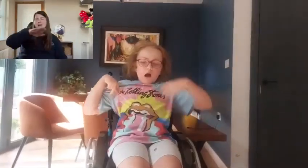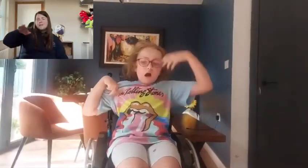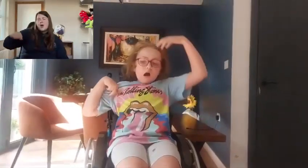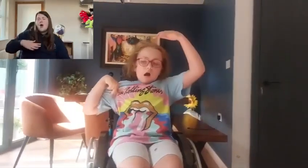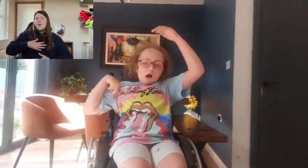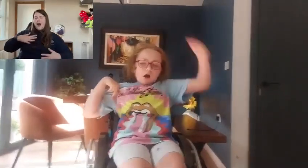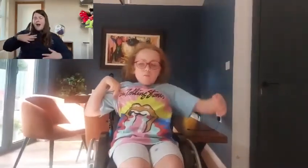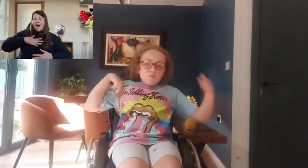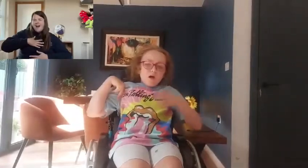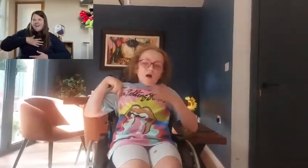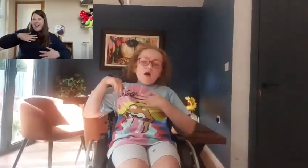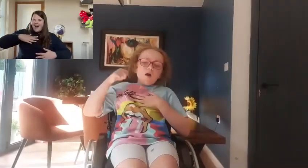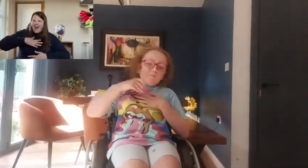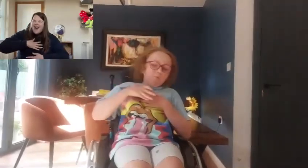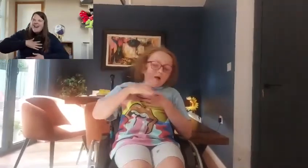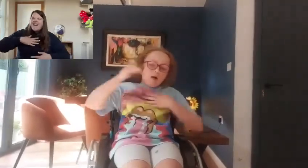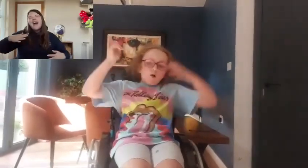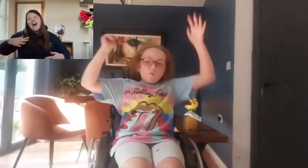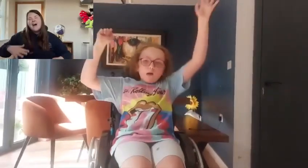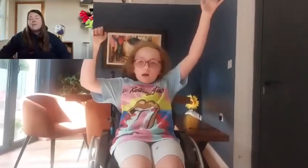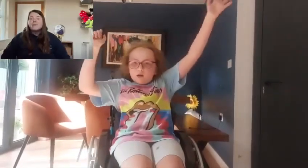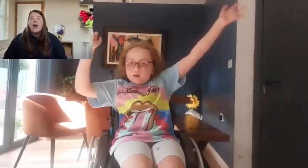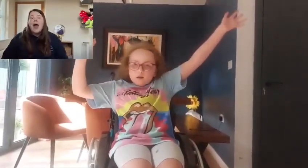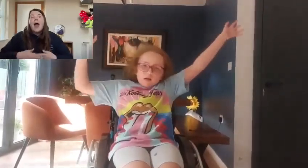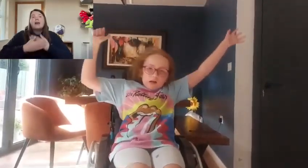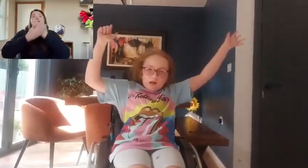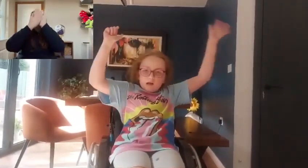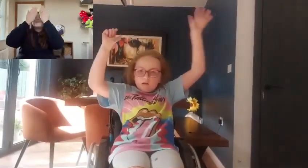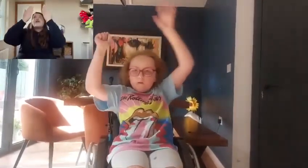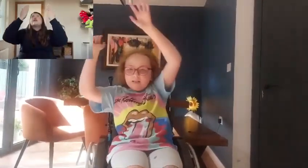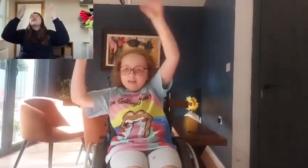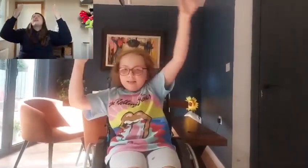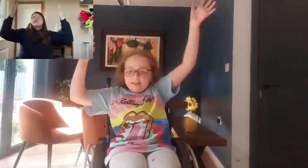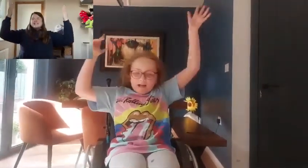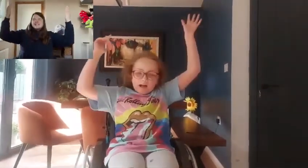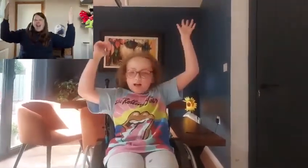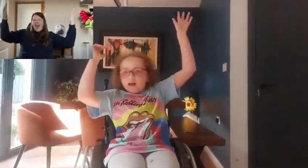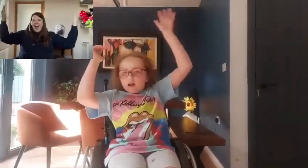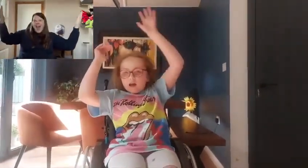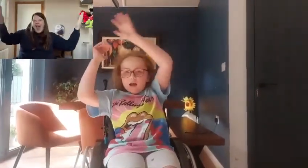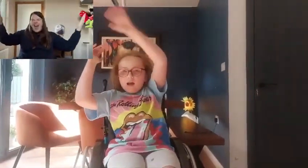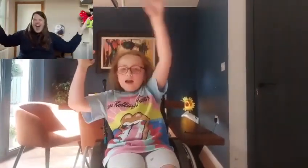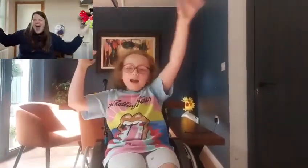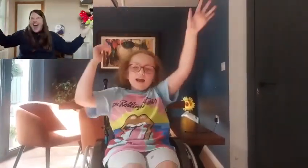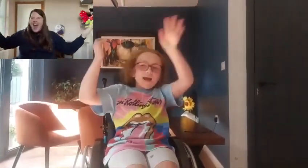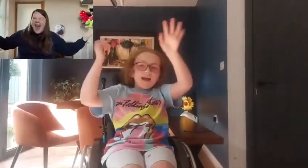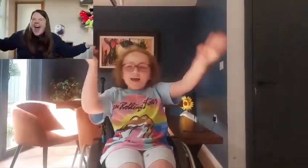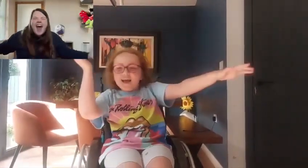make em go ah, ah, ah, ah, as you shoot across Cross the sky